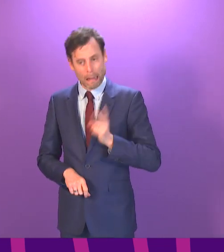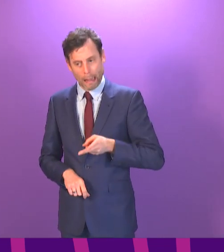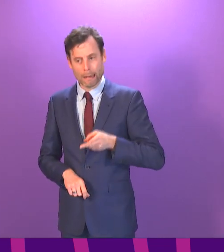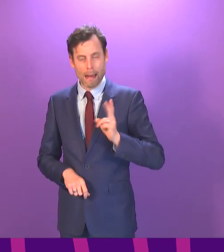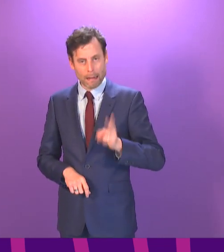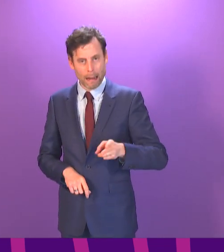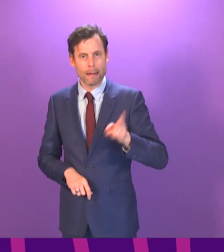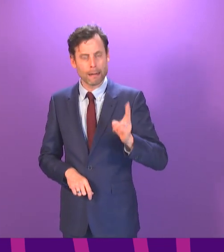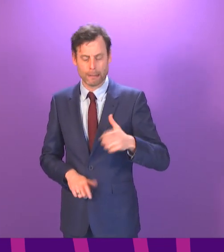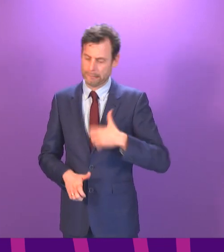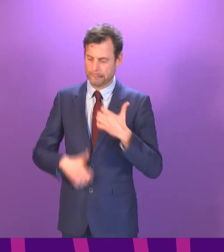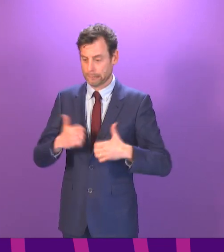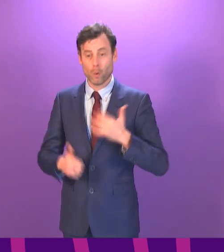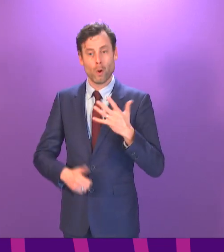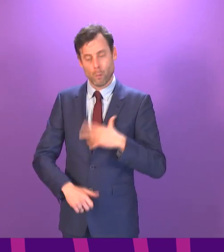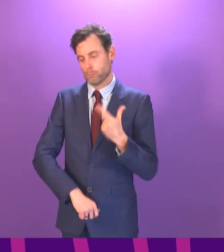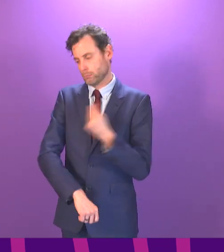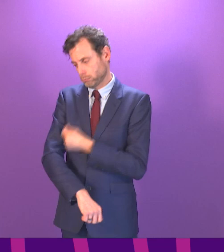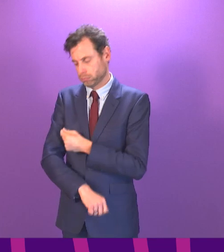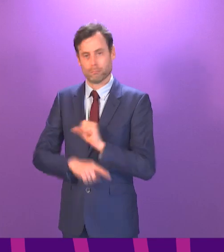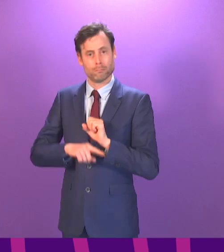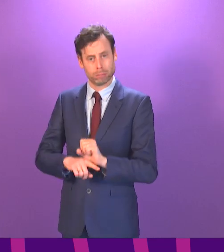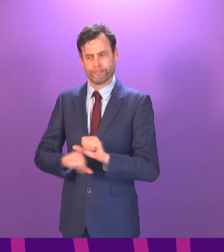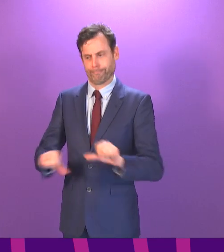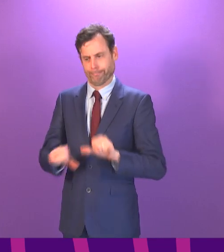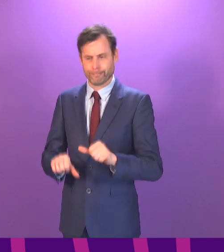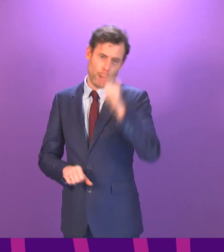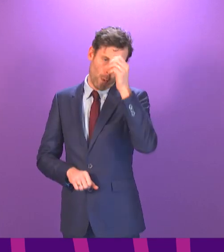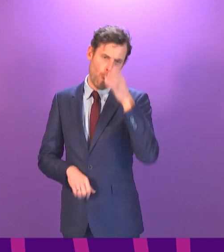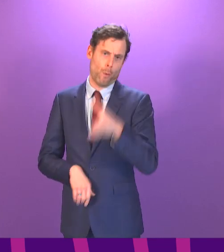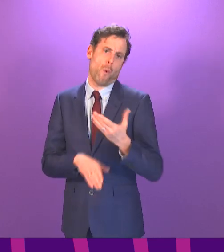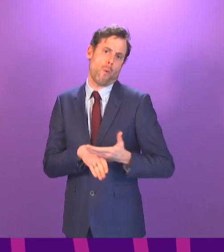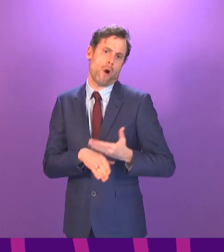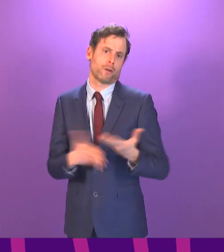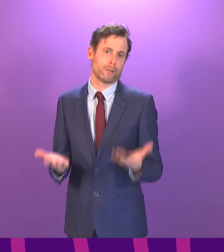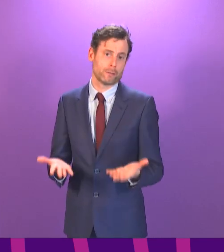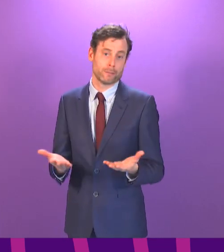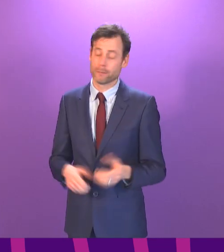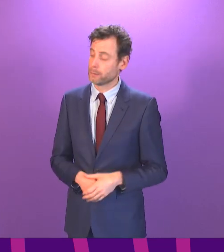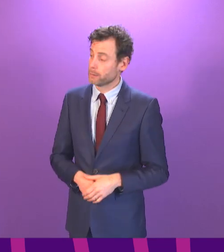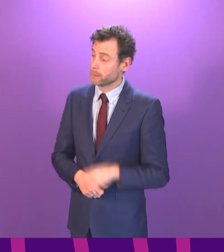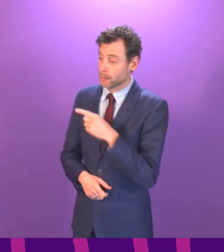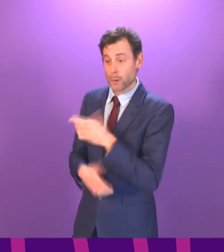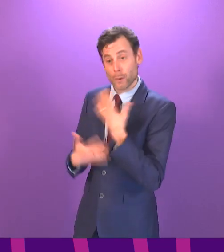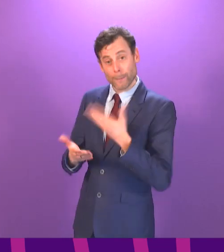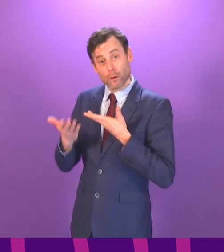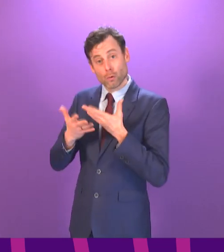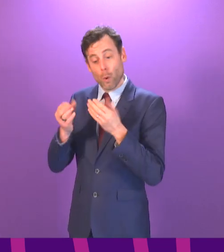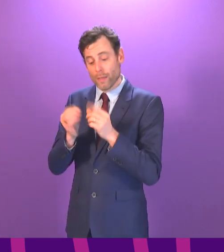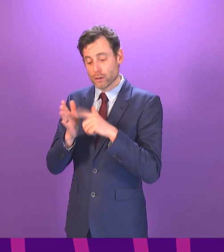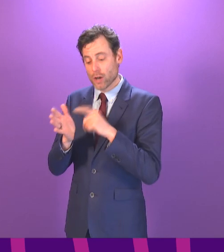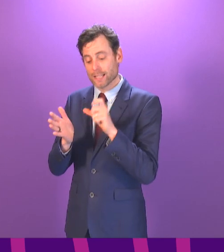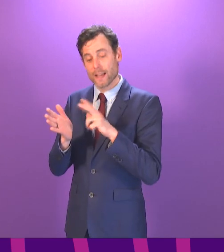last March. Can the First Minister give any details of discussions the Scottish Government has had with the GCVI regarding prioritising certain